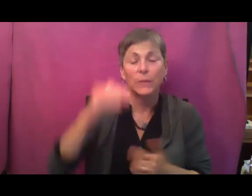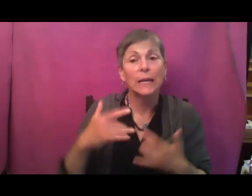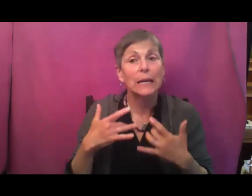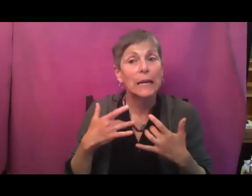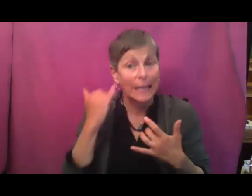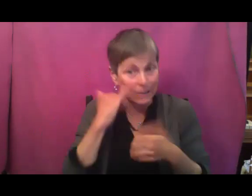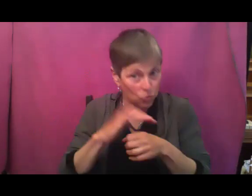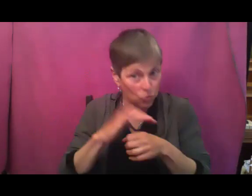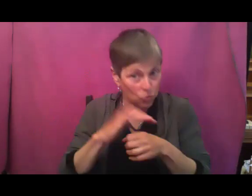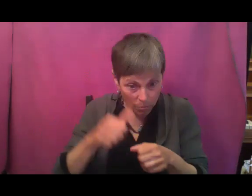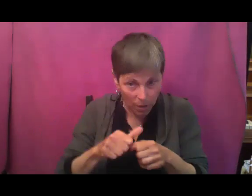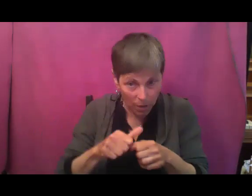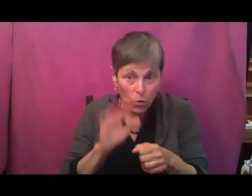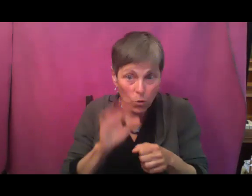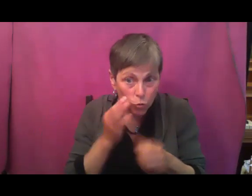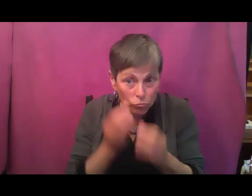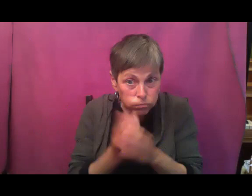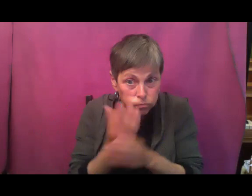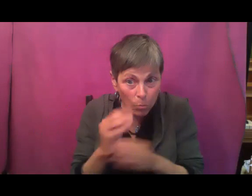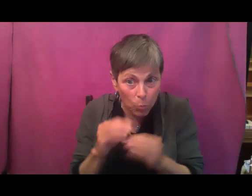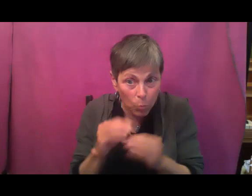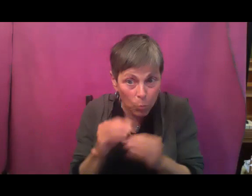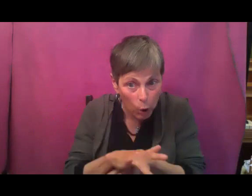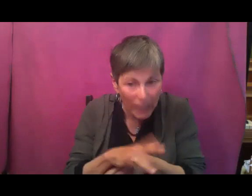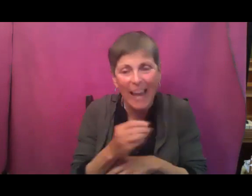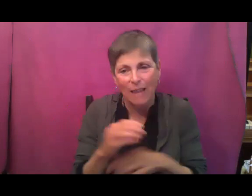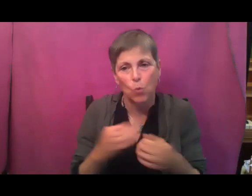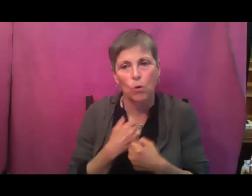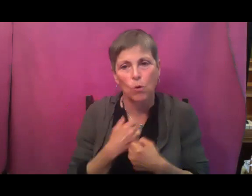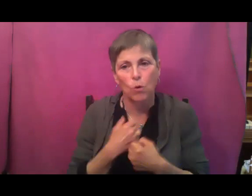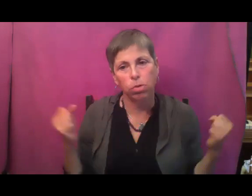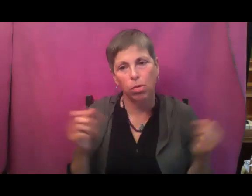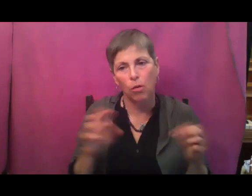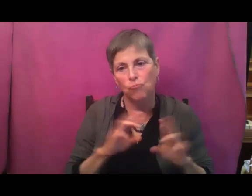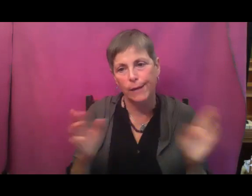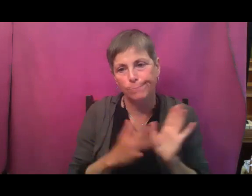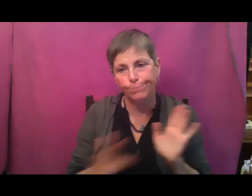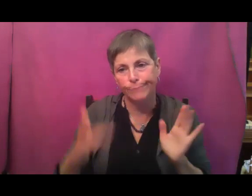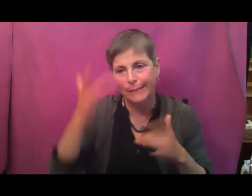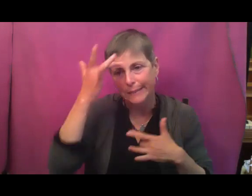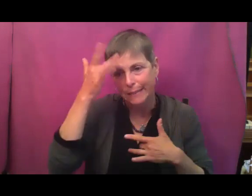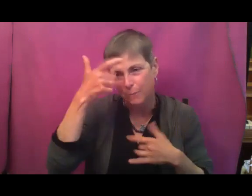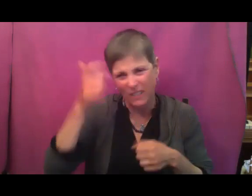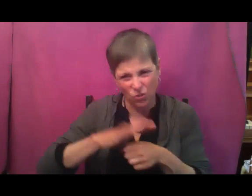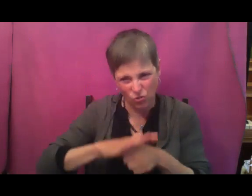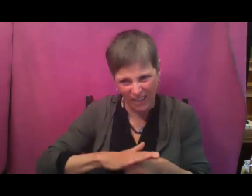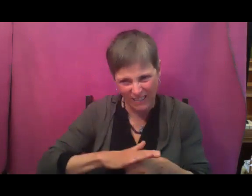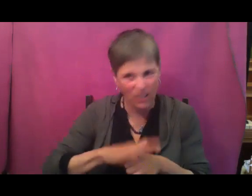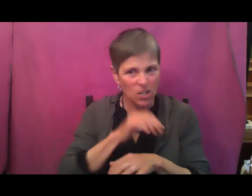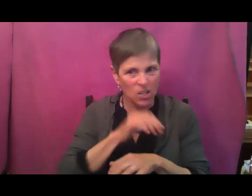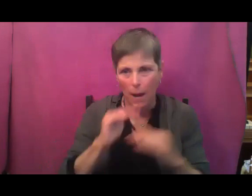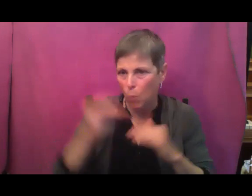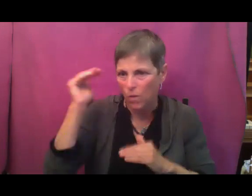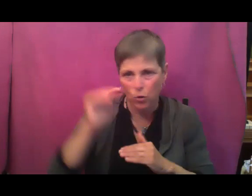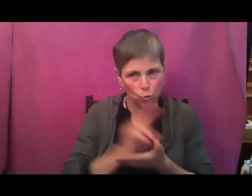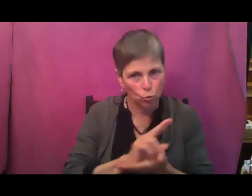stressed, but then also be that much more susceptible to disease because they're stressed. Next, if you have lots of